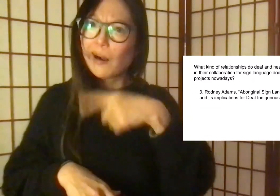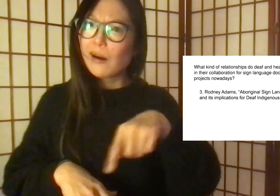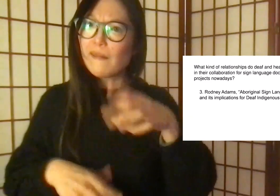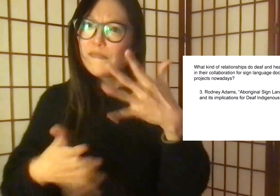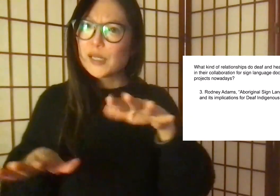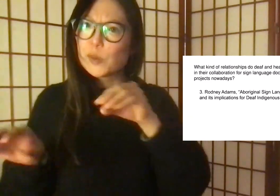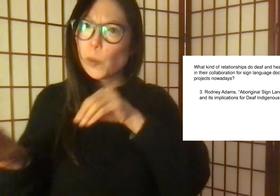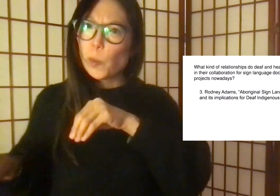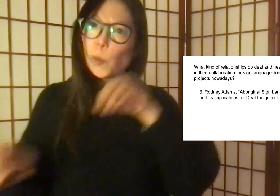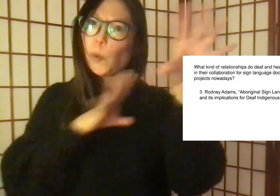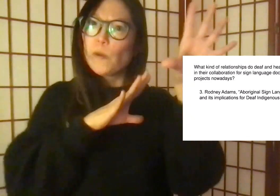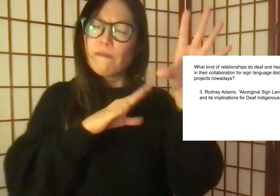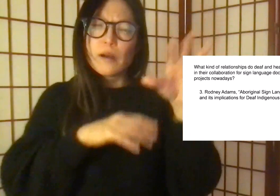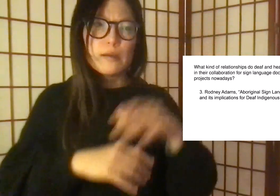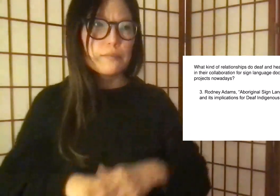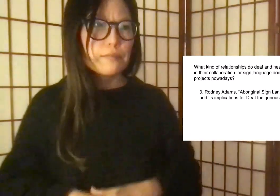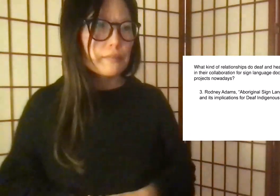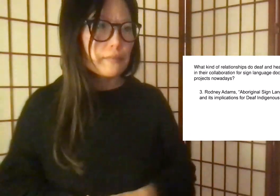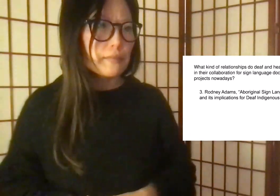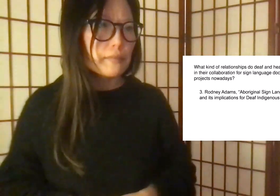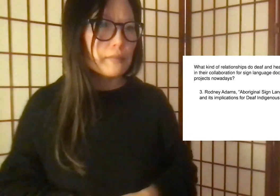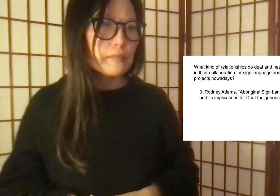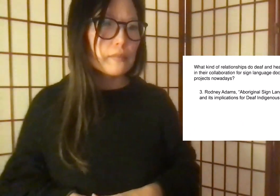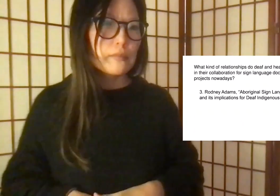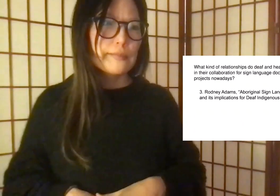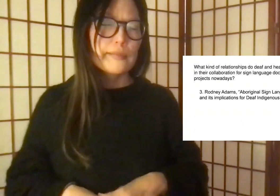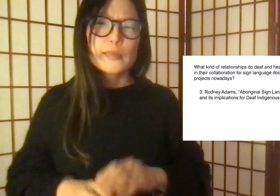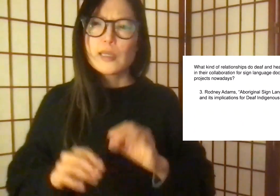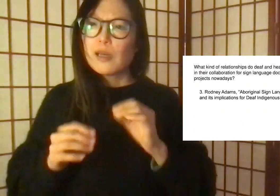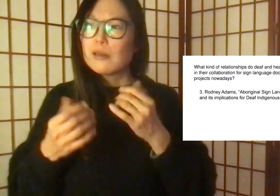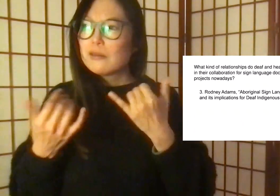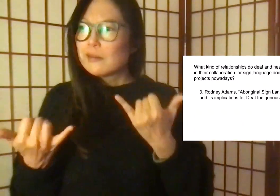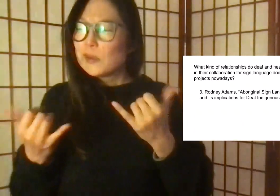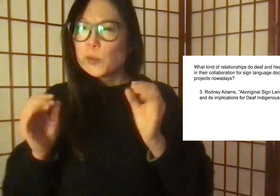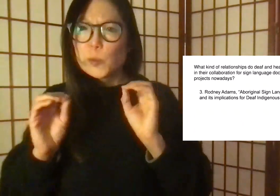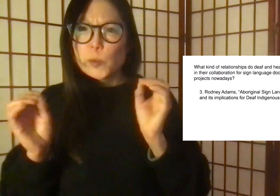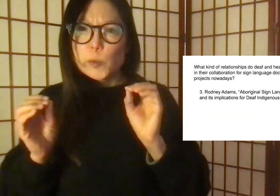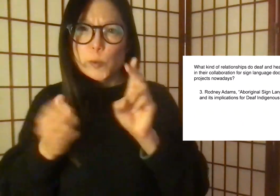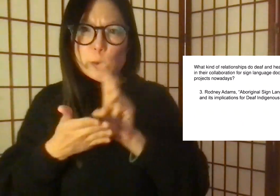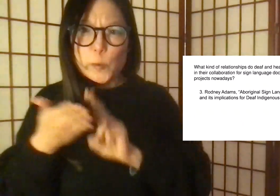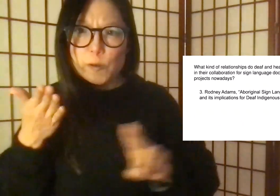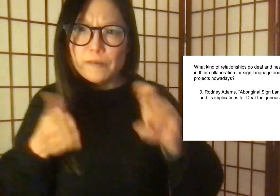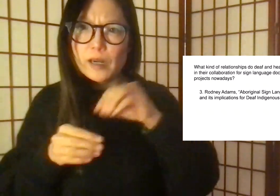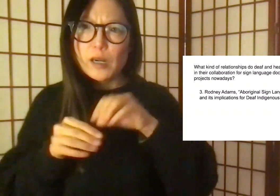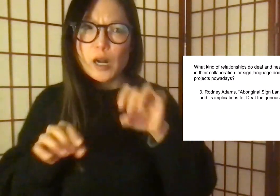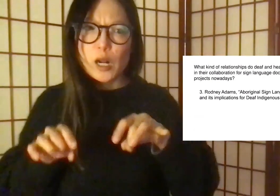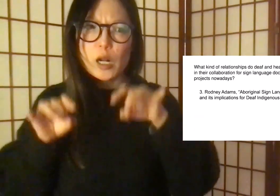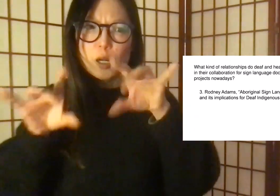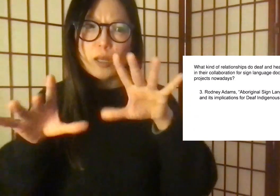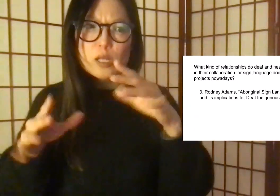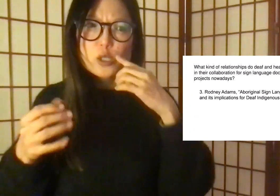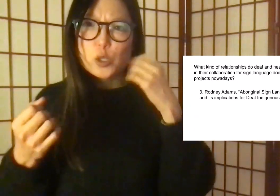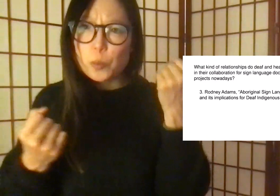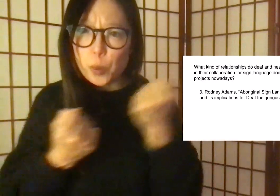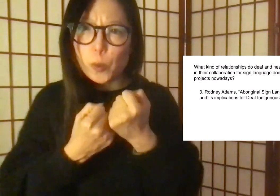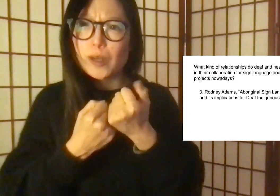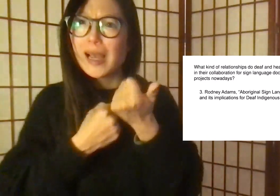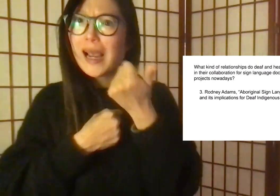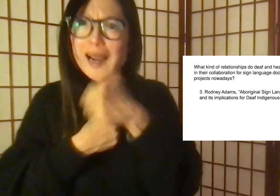deaf Australian Sign Language Linguists active in Australia as few have migrated